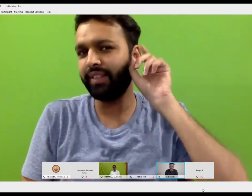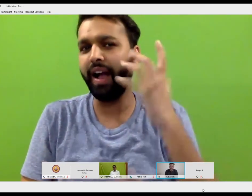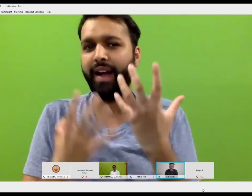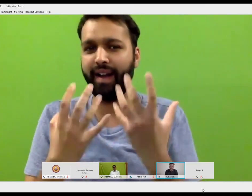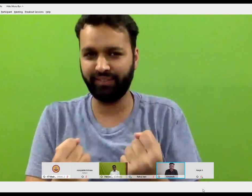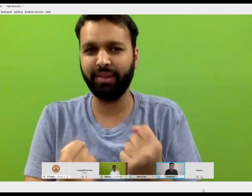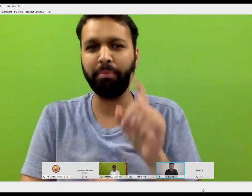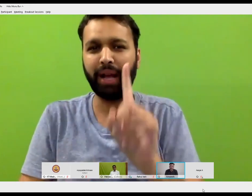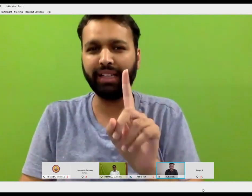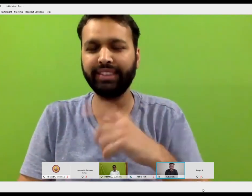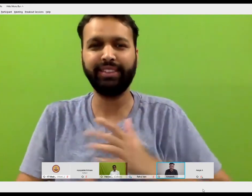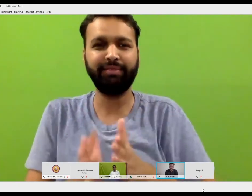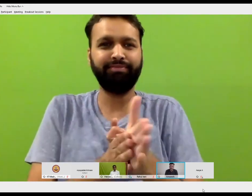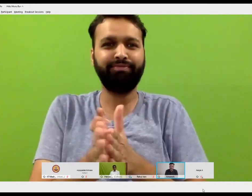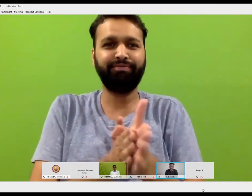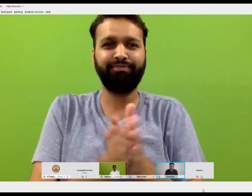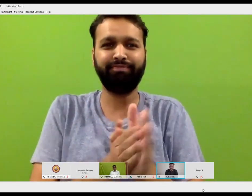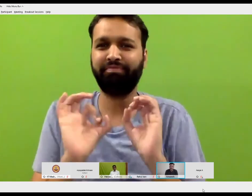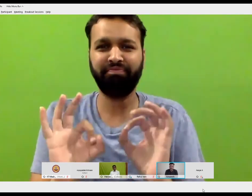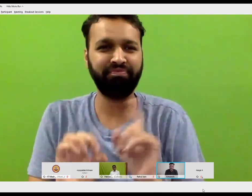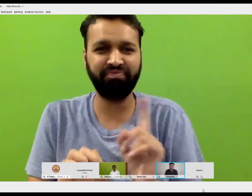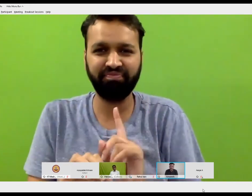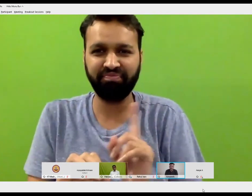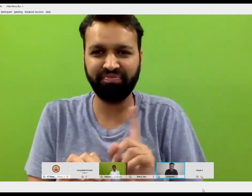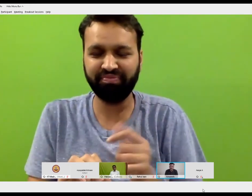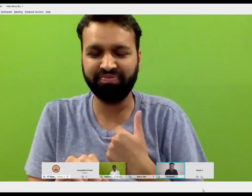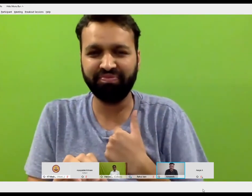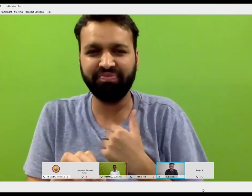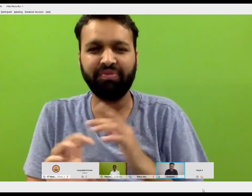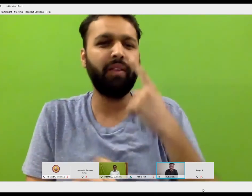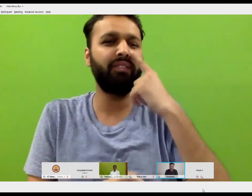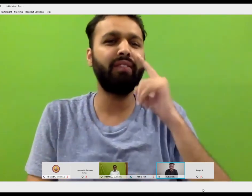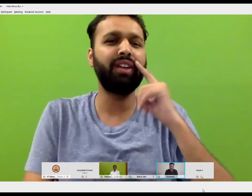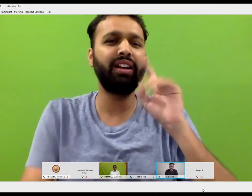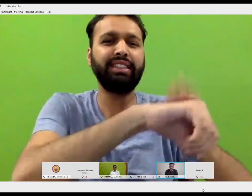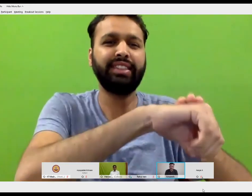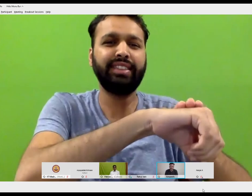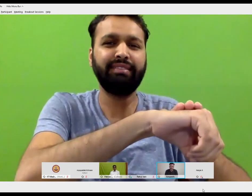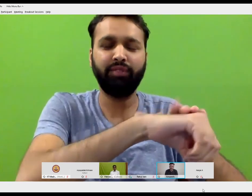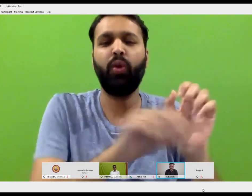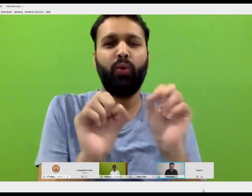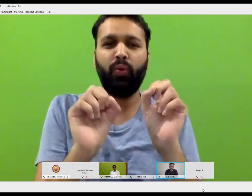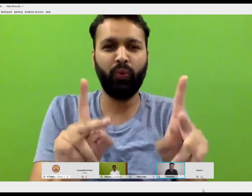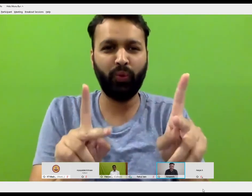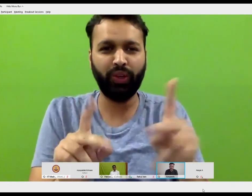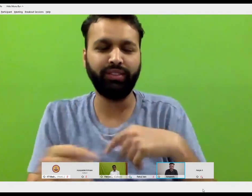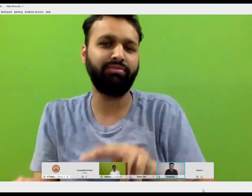I did use hearing aids, but I wasn't very enthusiastic